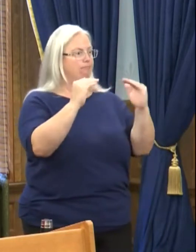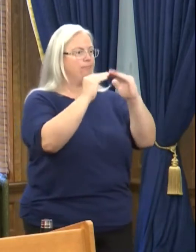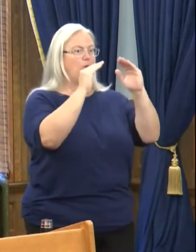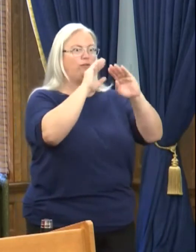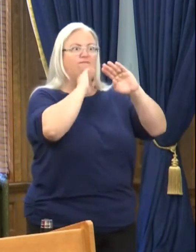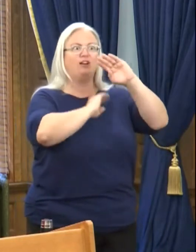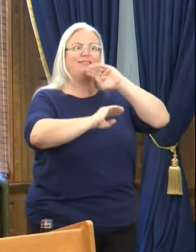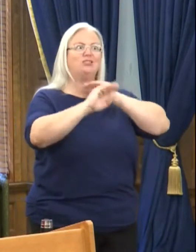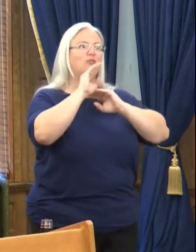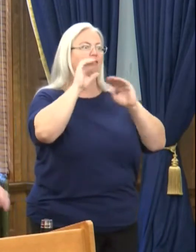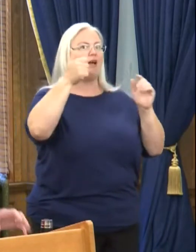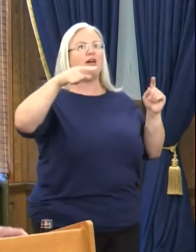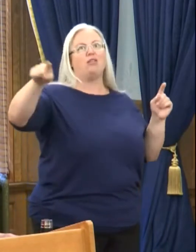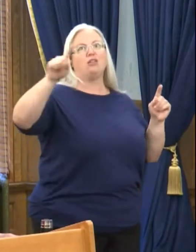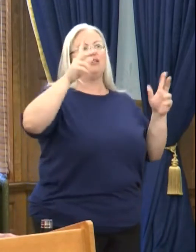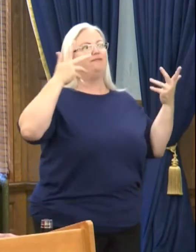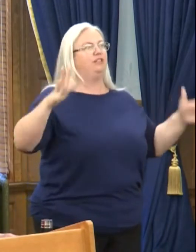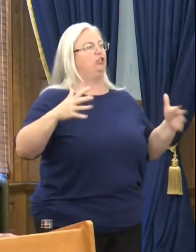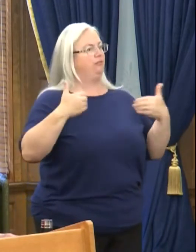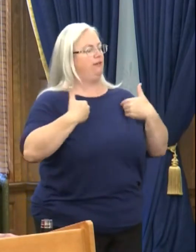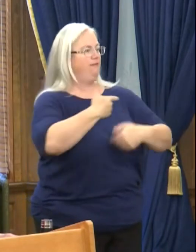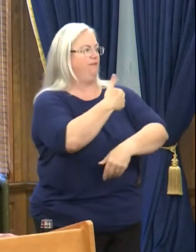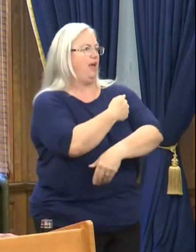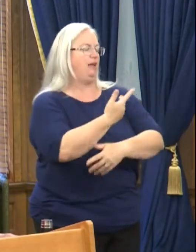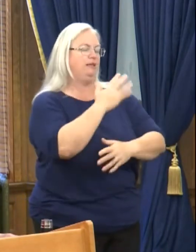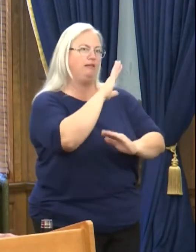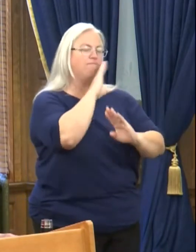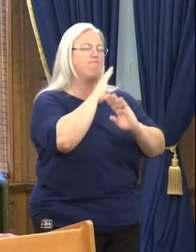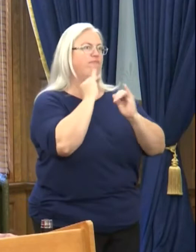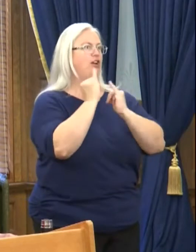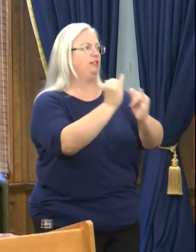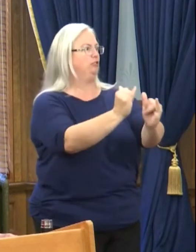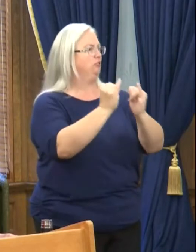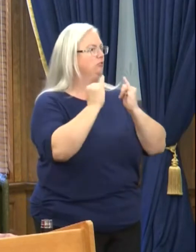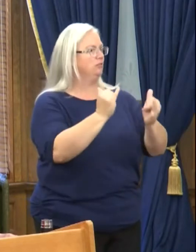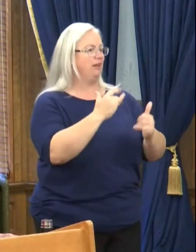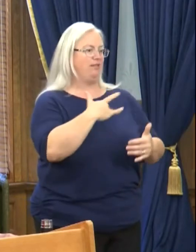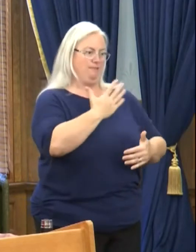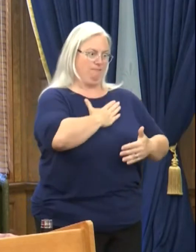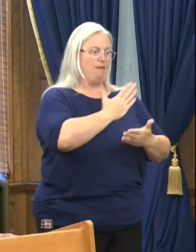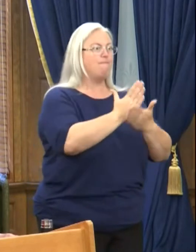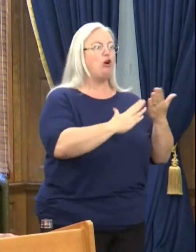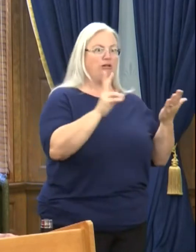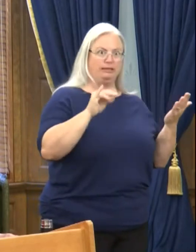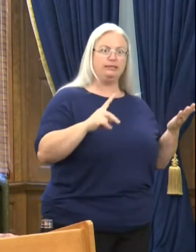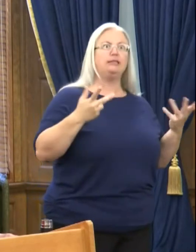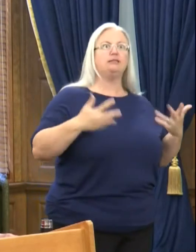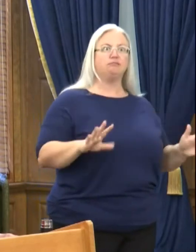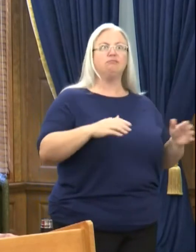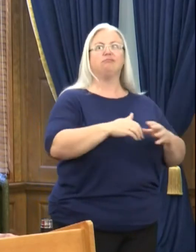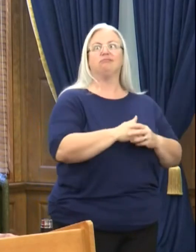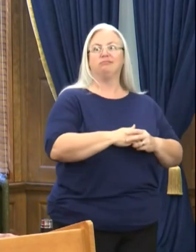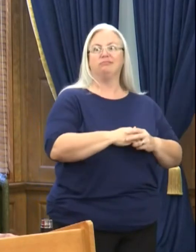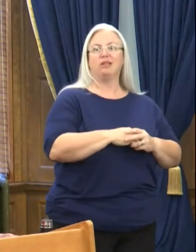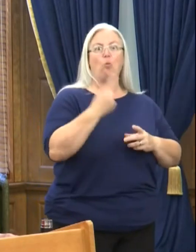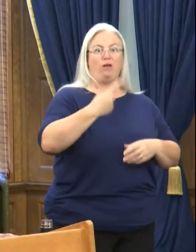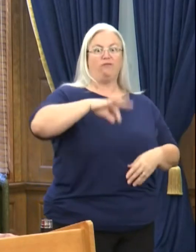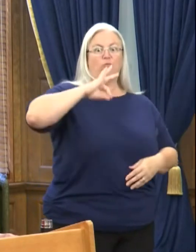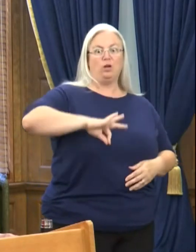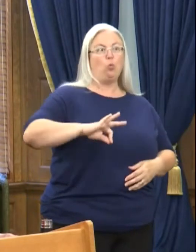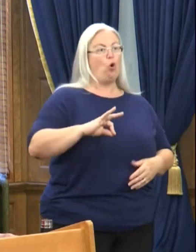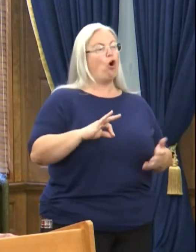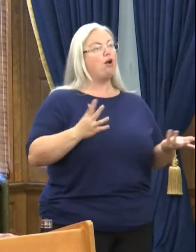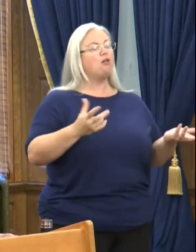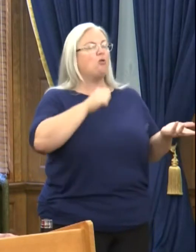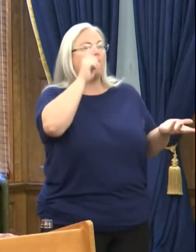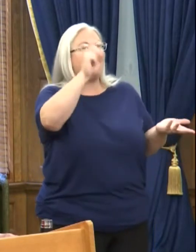any other vaccinated Kansan. You know, I feel like I did my part. And one of the rewards of that was not